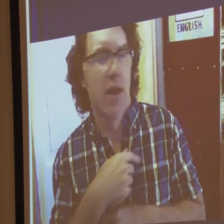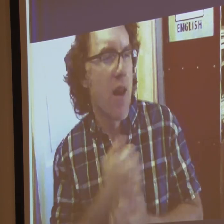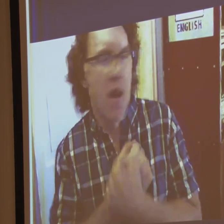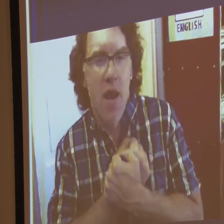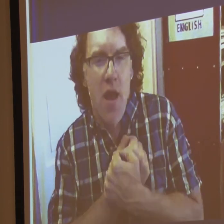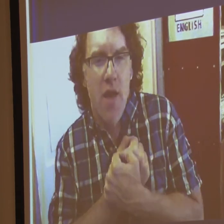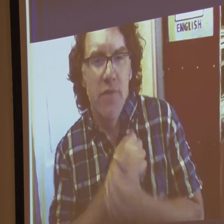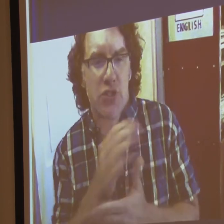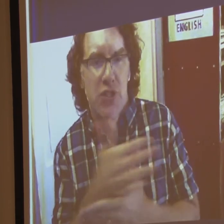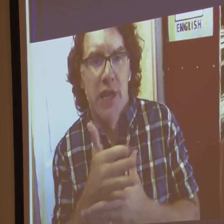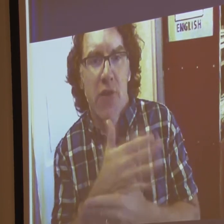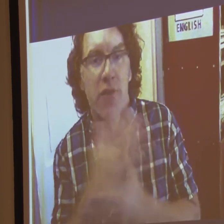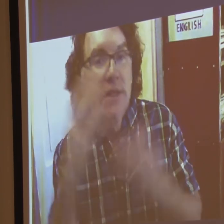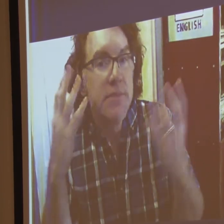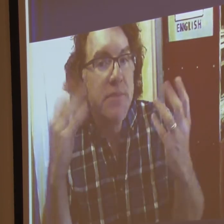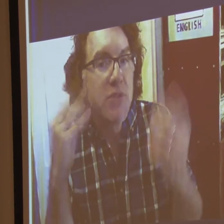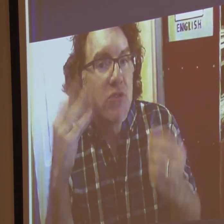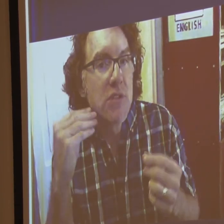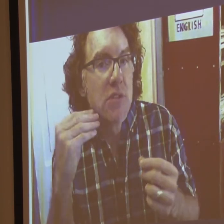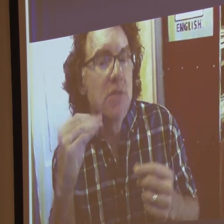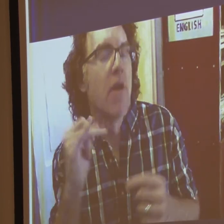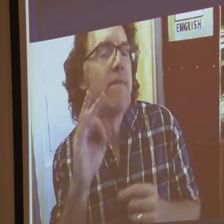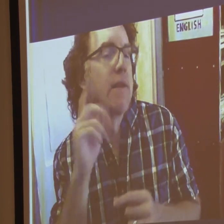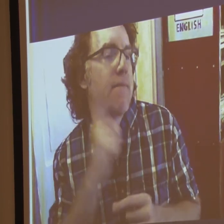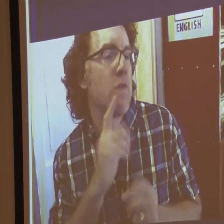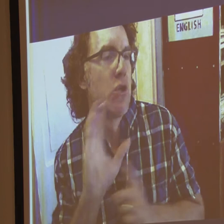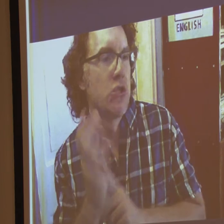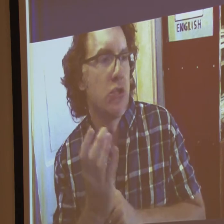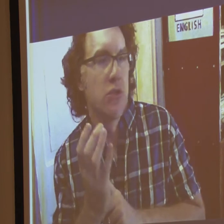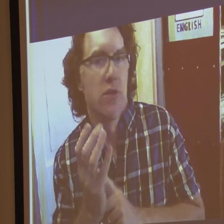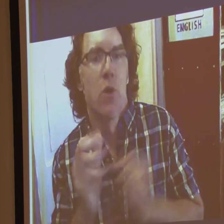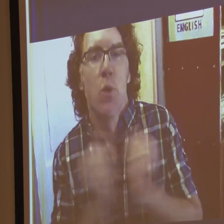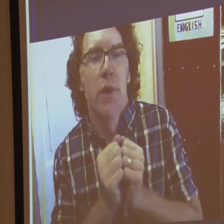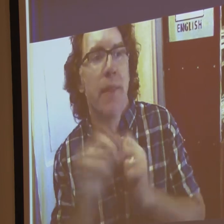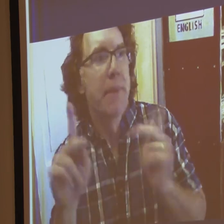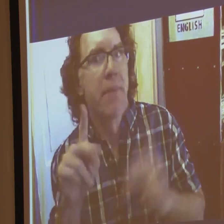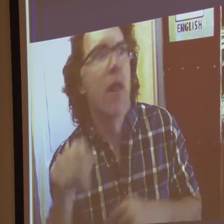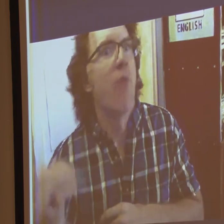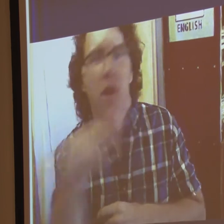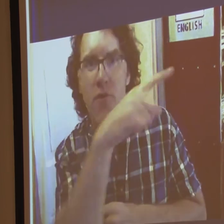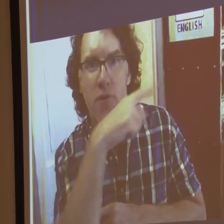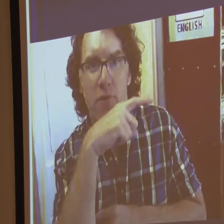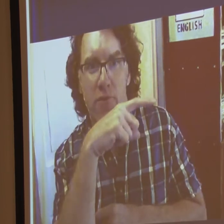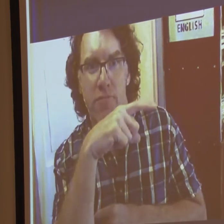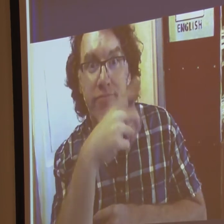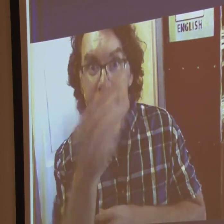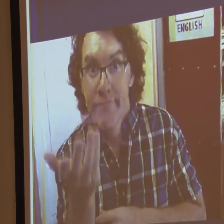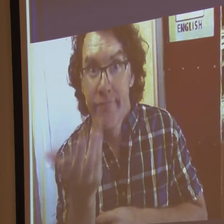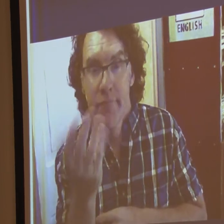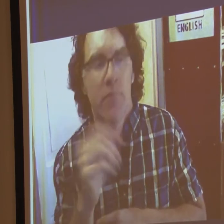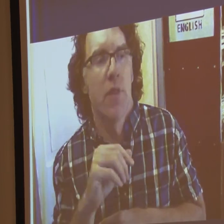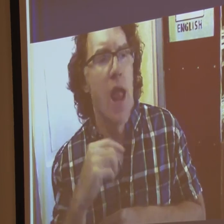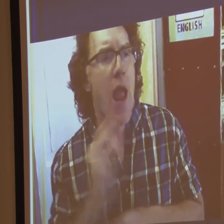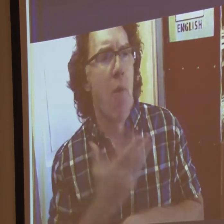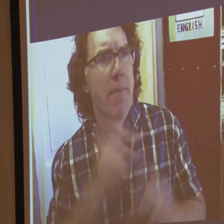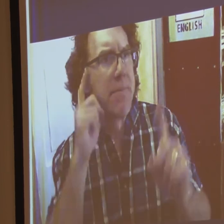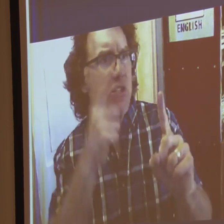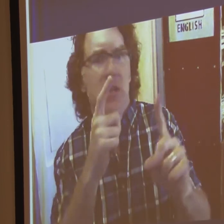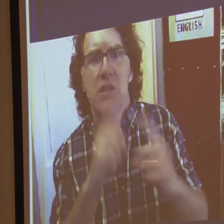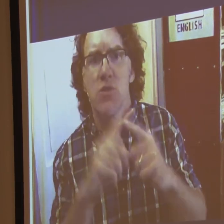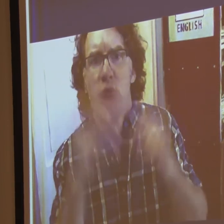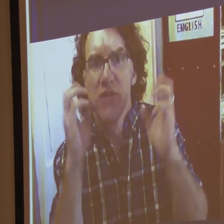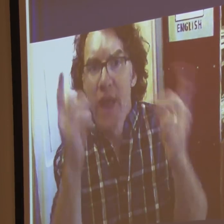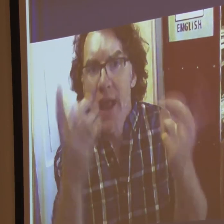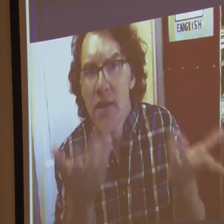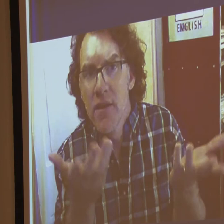what we learned from Sunshine 2 was to expand our experience with deaf culture to people out there that have never been exposed